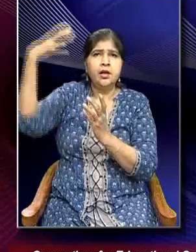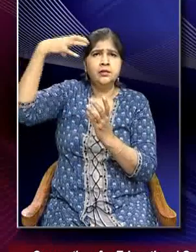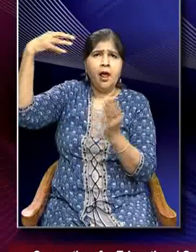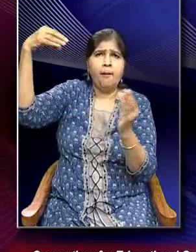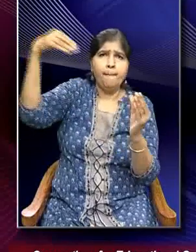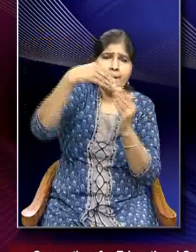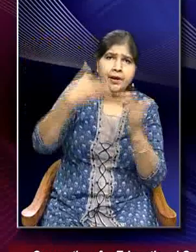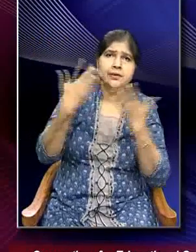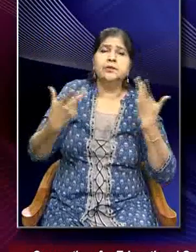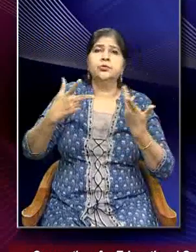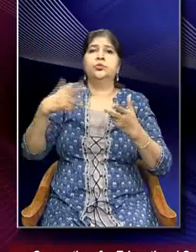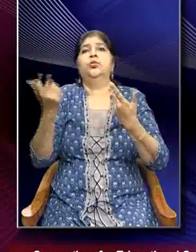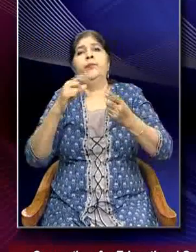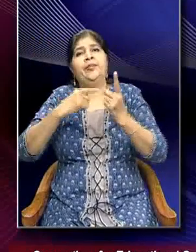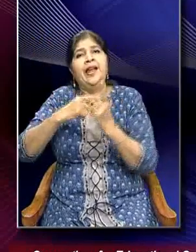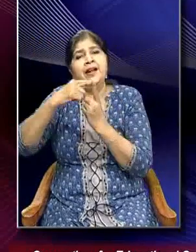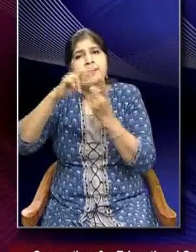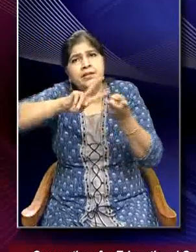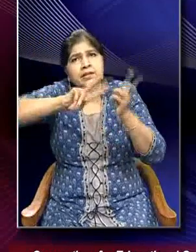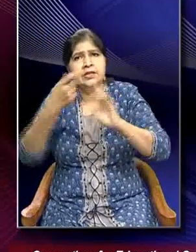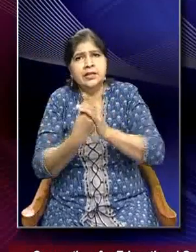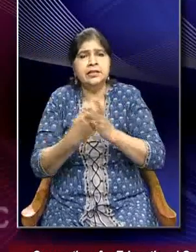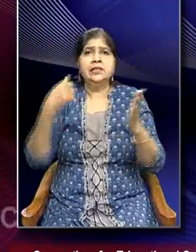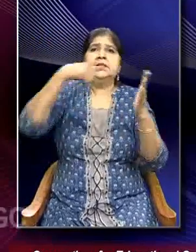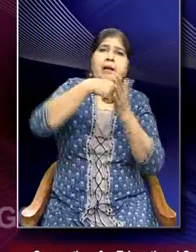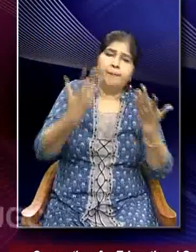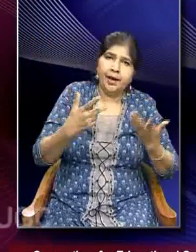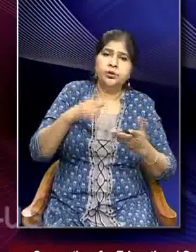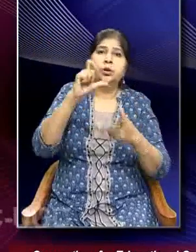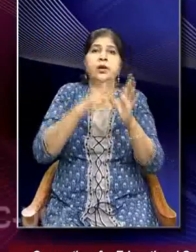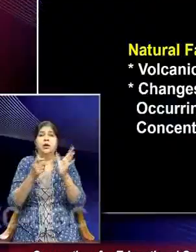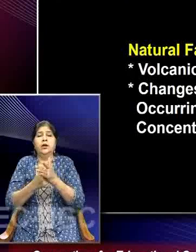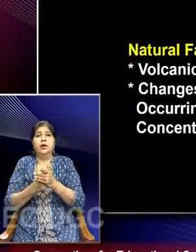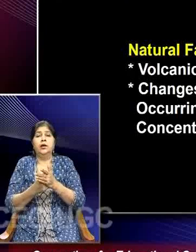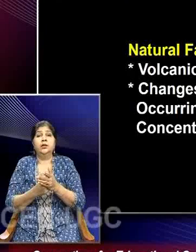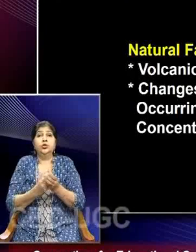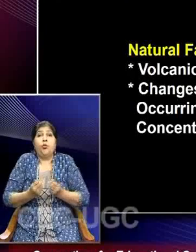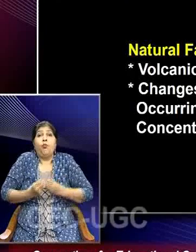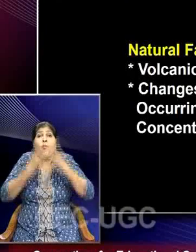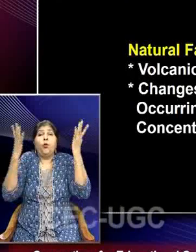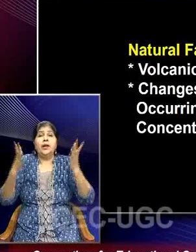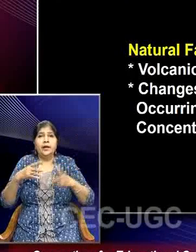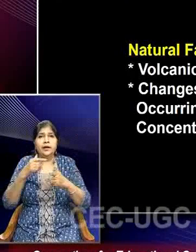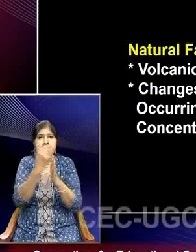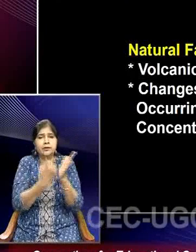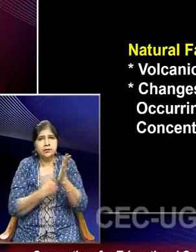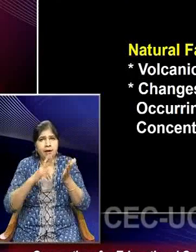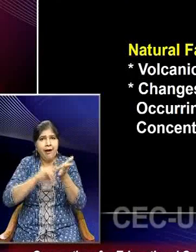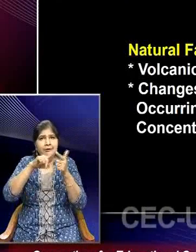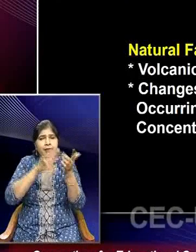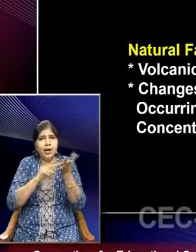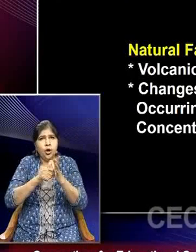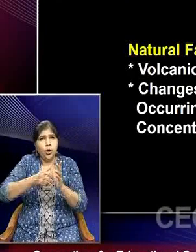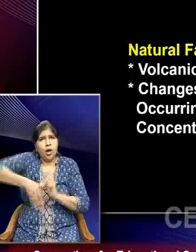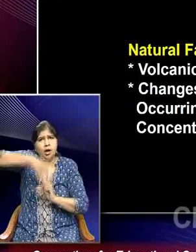factors also include that have an impact on climate change, volcanic activity, changes in